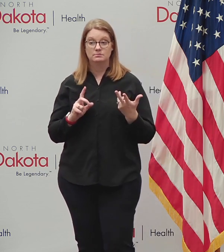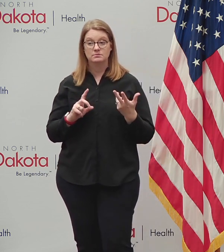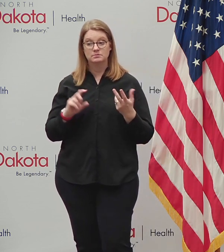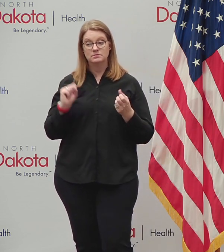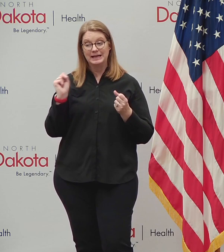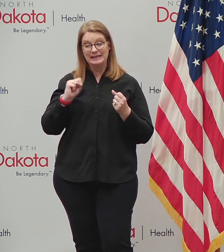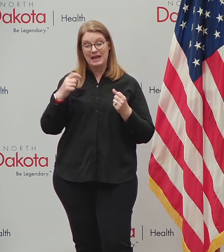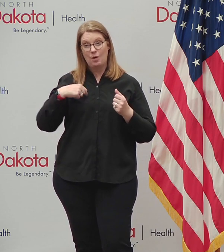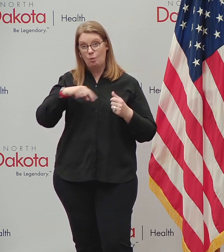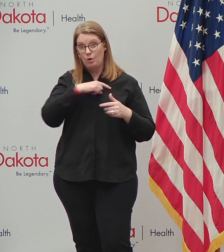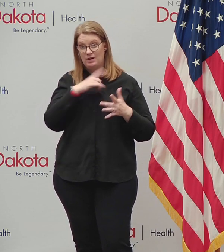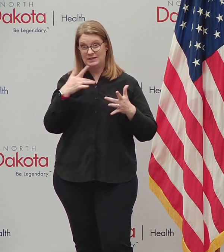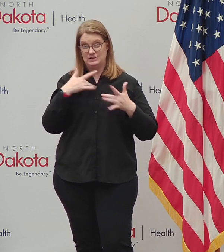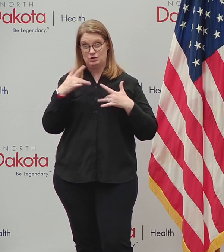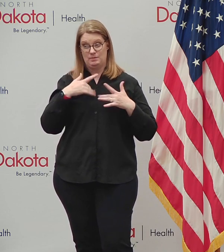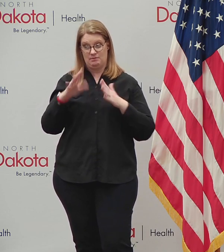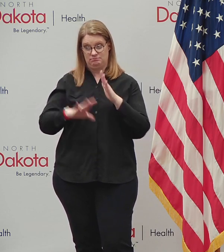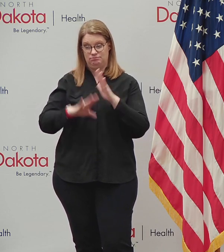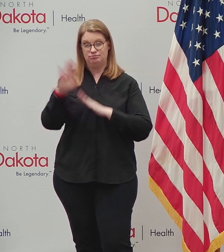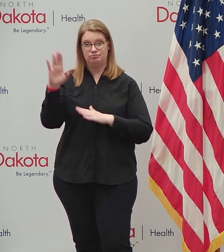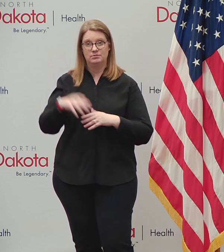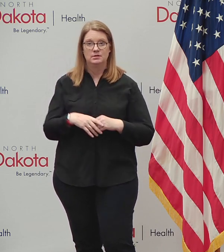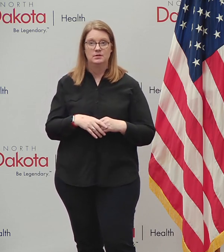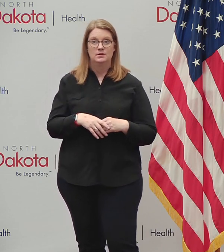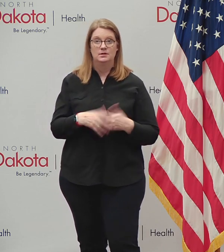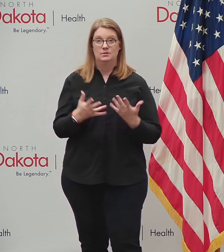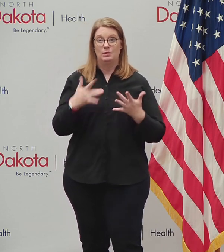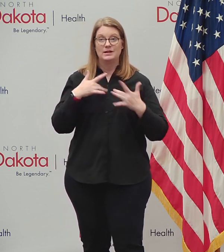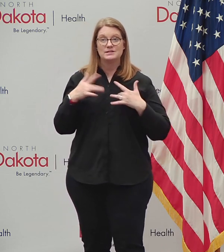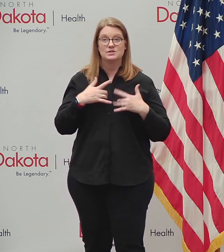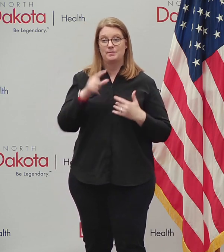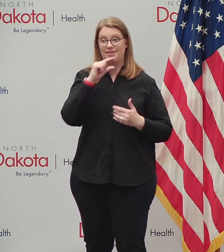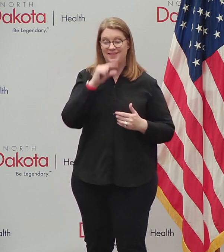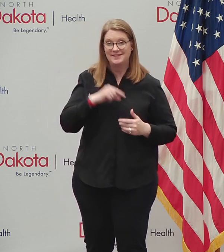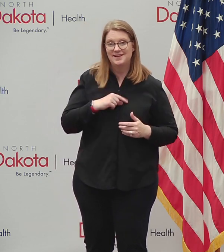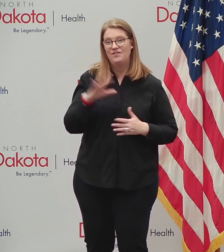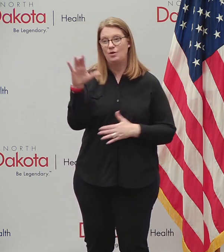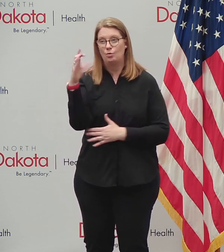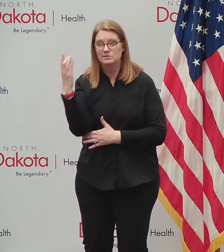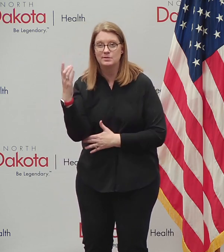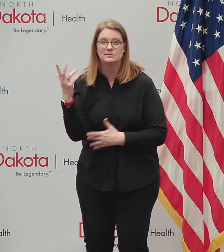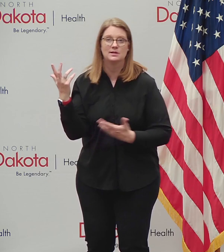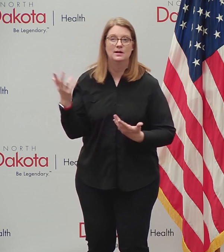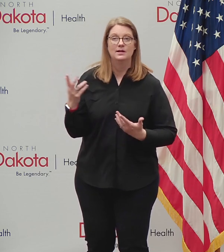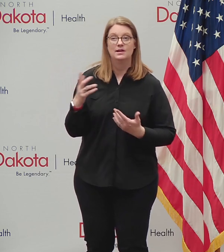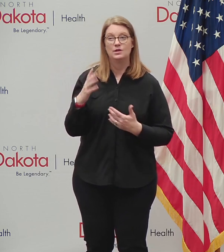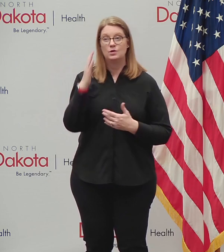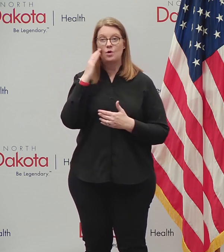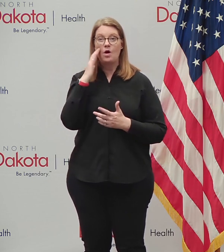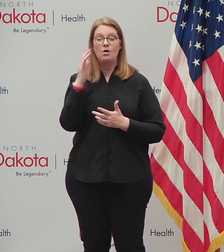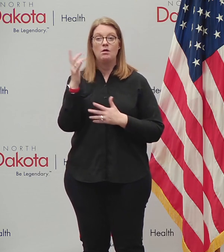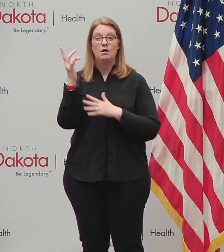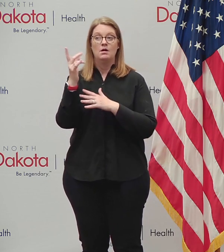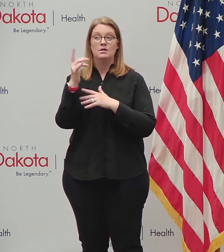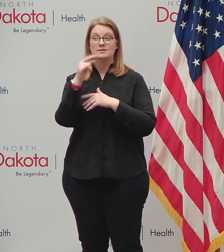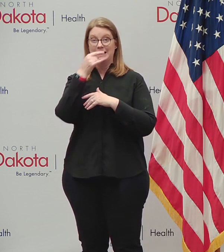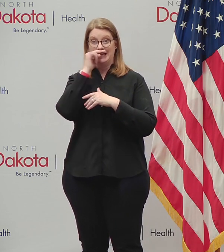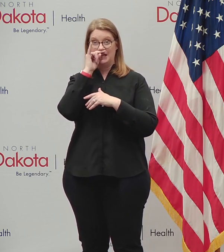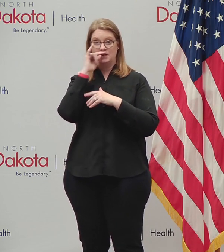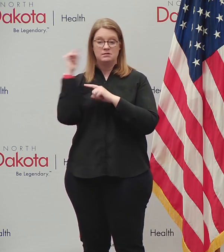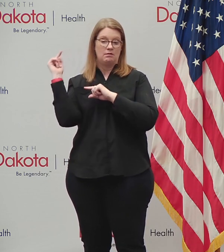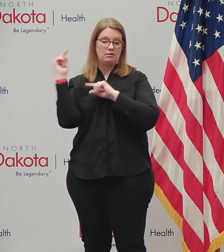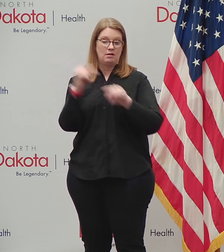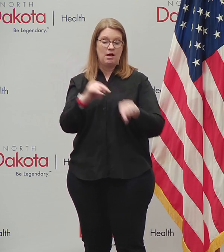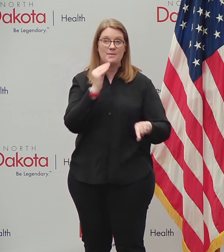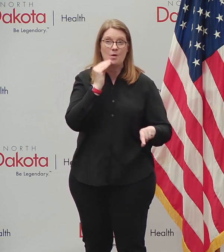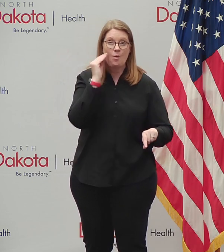we are concerned about spikes. I said it last week. We're concerned about a Thanksgiving spike, a Christmas spike. We're concerned about kids coming home from college spikes. We're, there's a